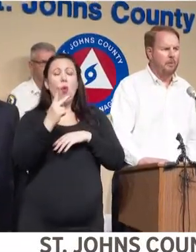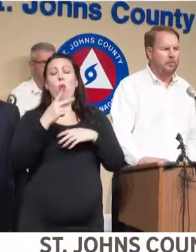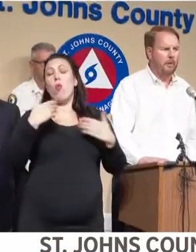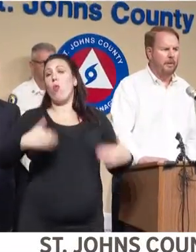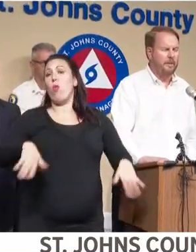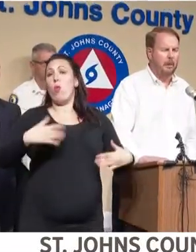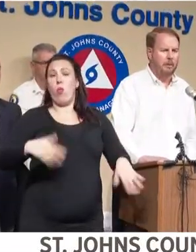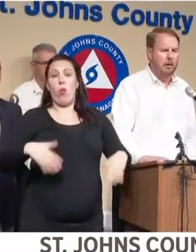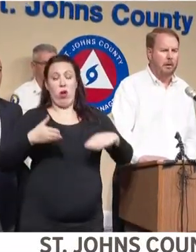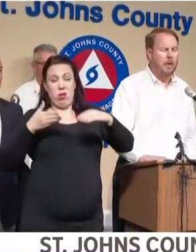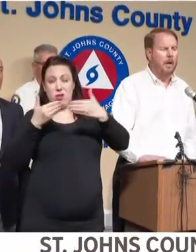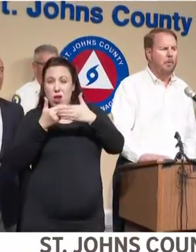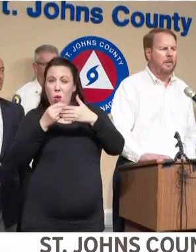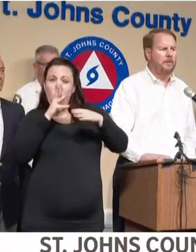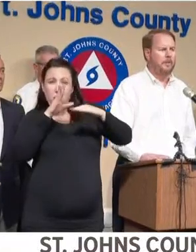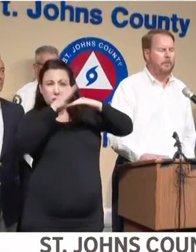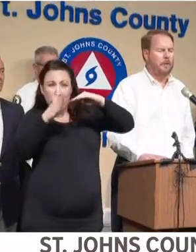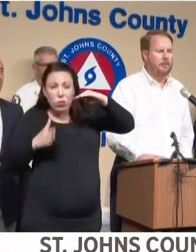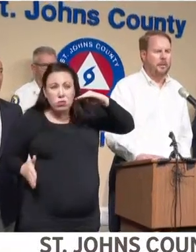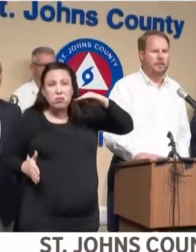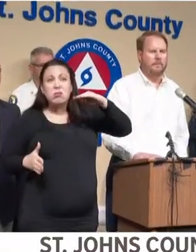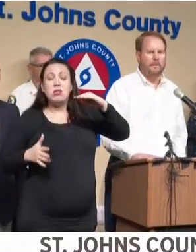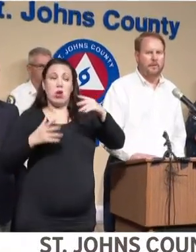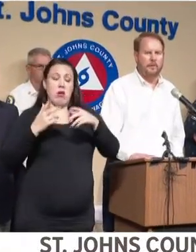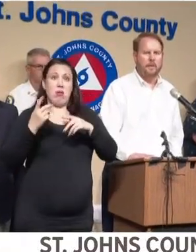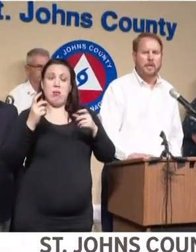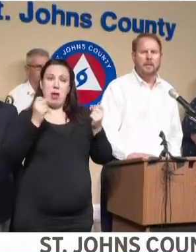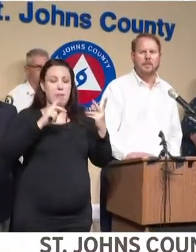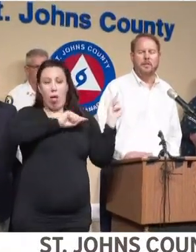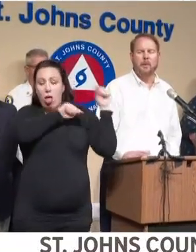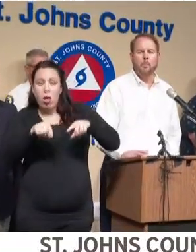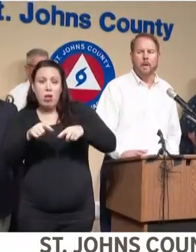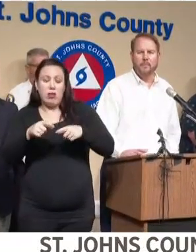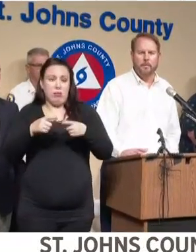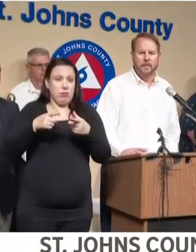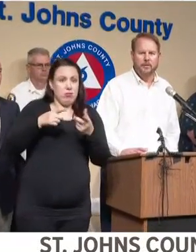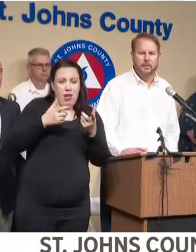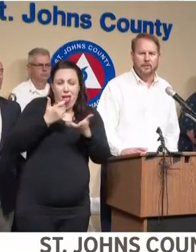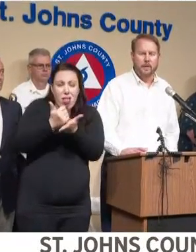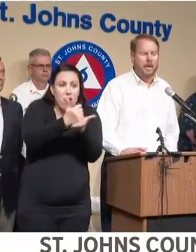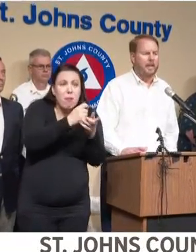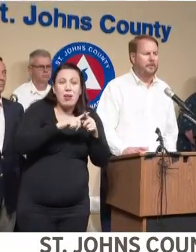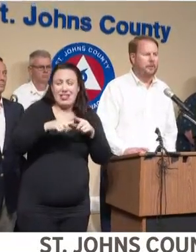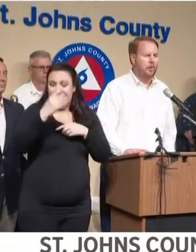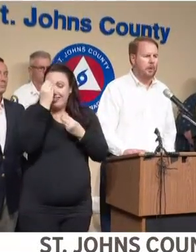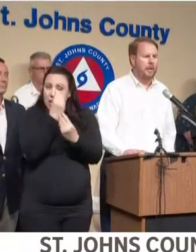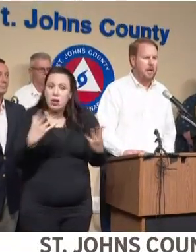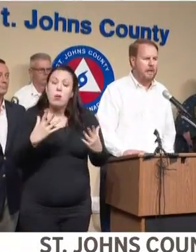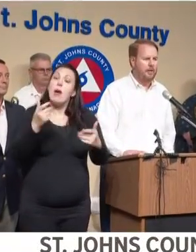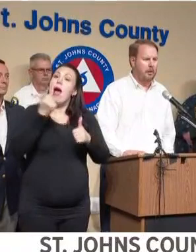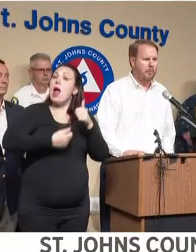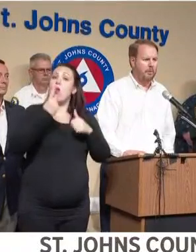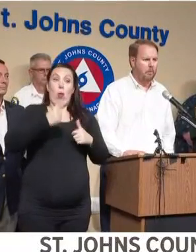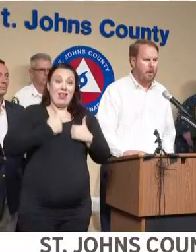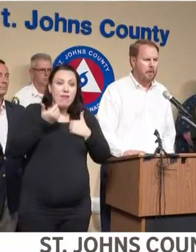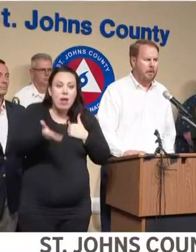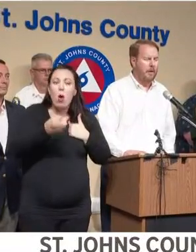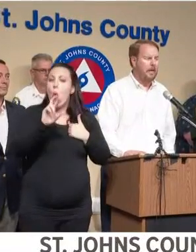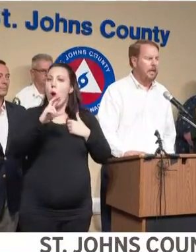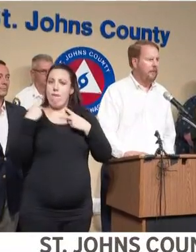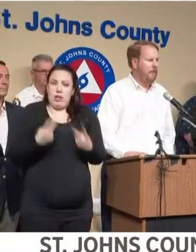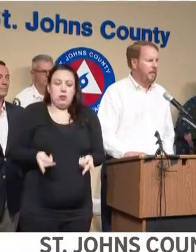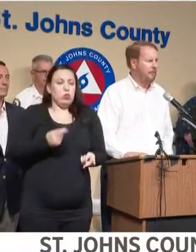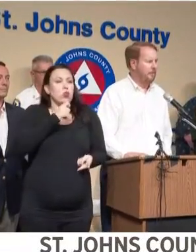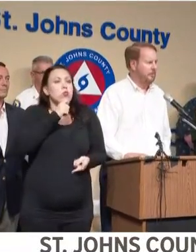active the coastal areas are. We're asking residents and visitors to stay away from the beaches and certainly not to go into the